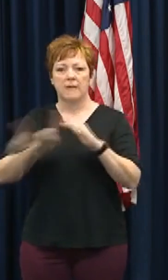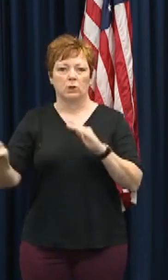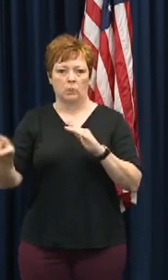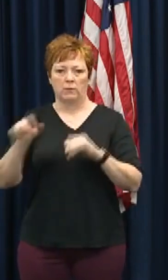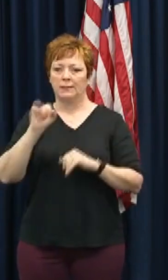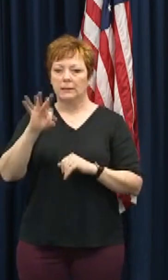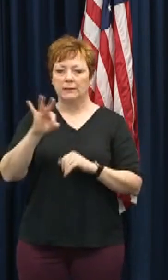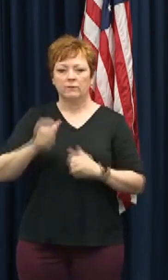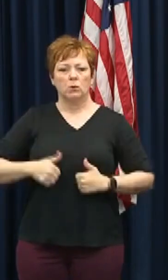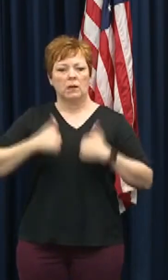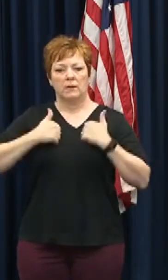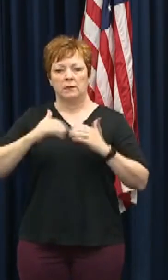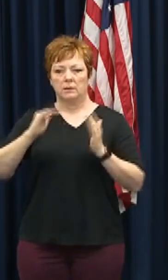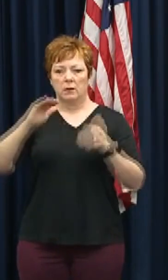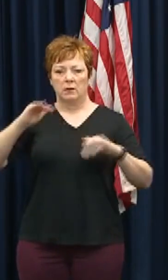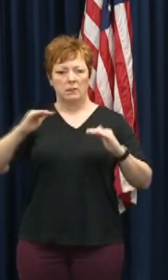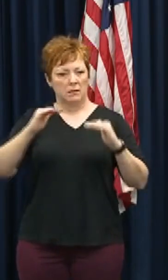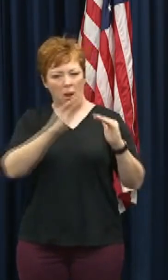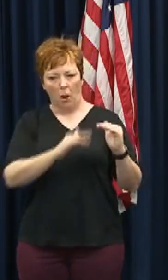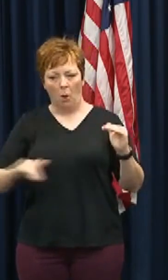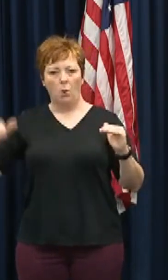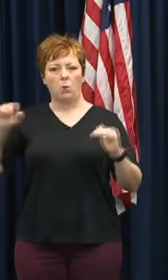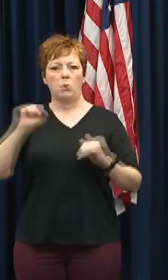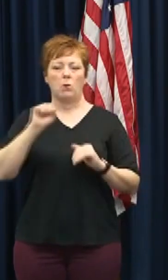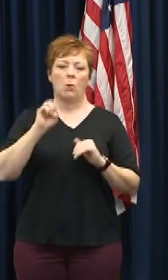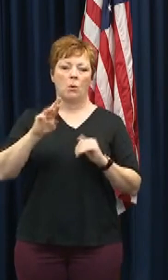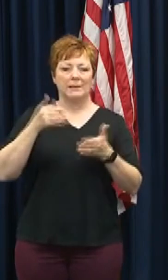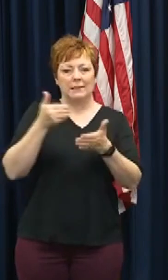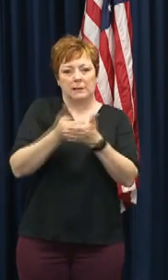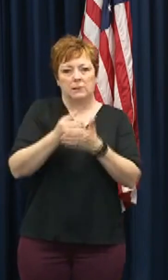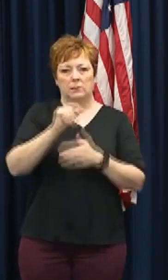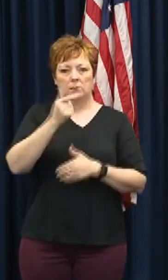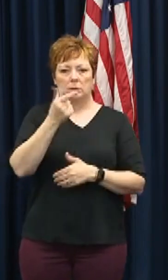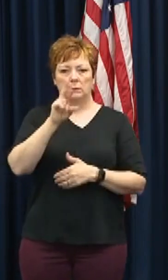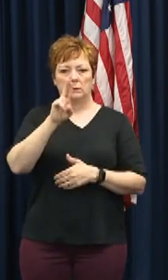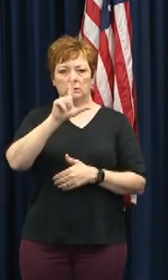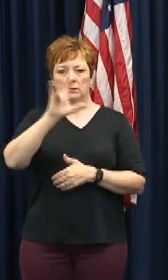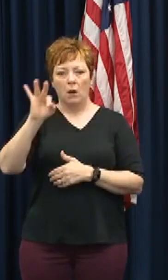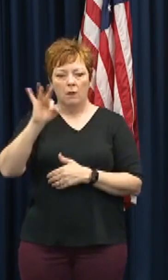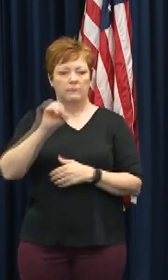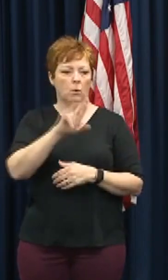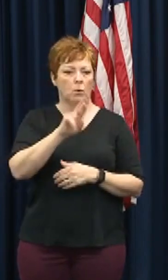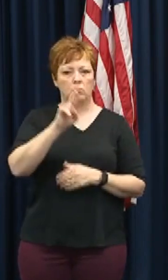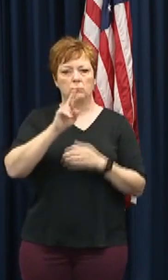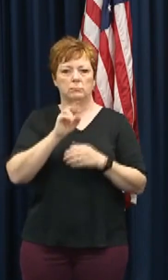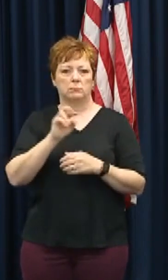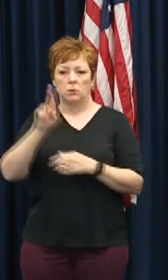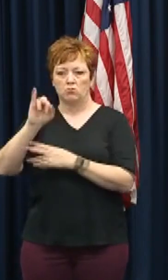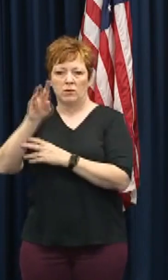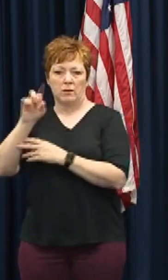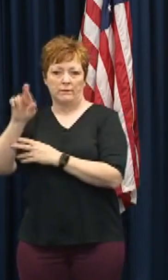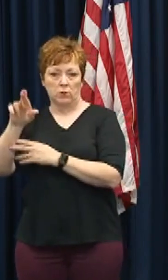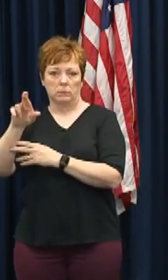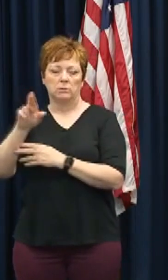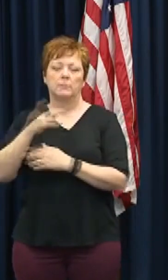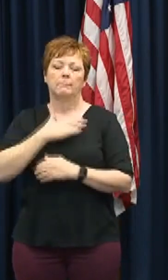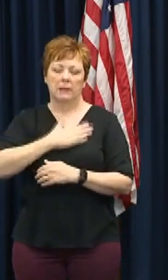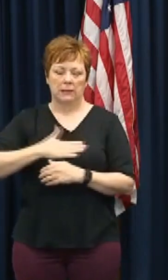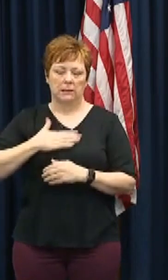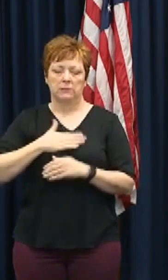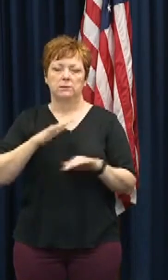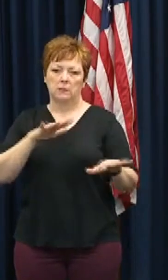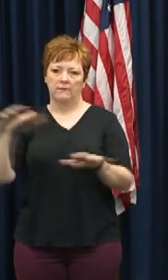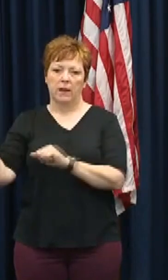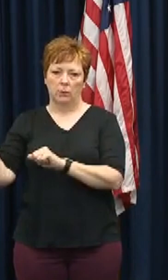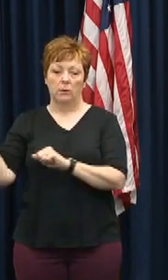in low-lying areas or near the Gulf, Mobile Bay, or even a river if conditions permit. I know you all want to protect